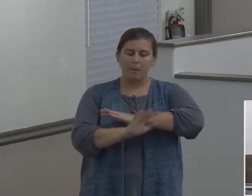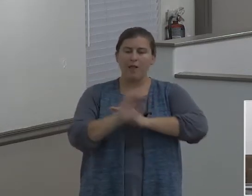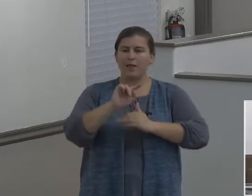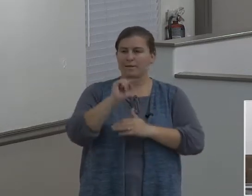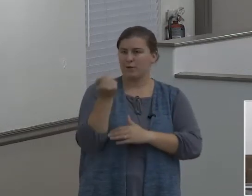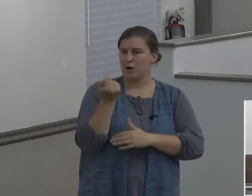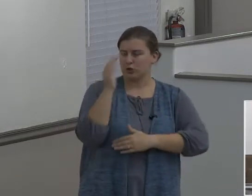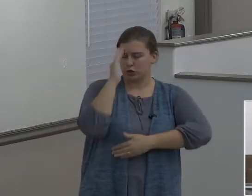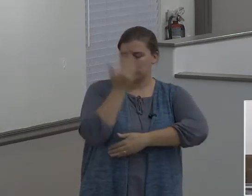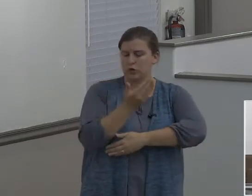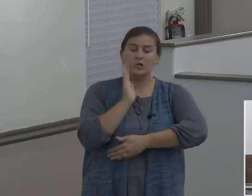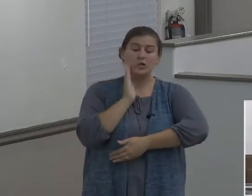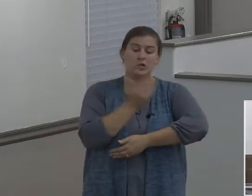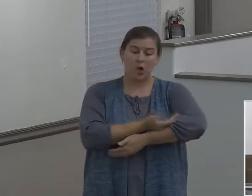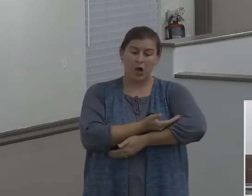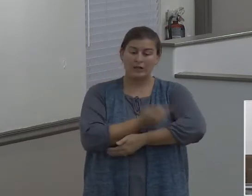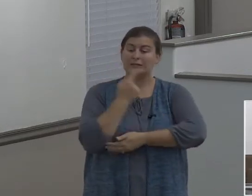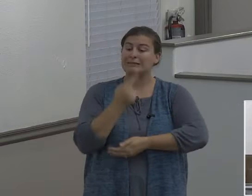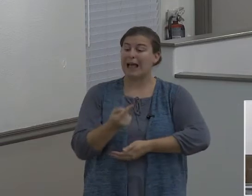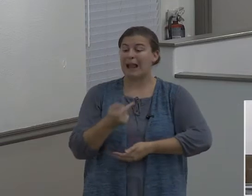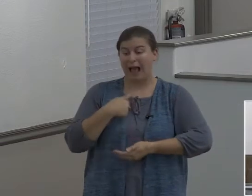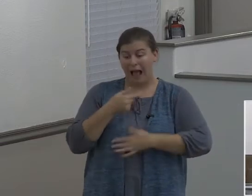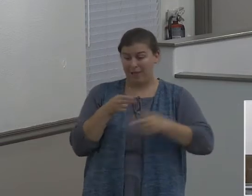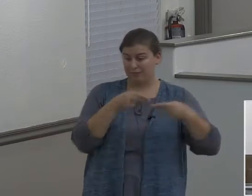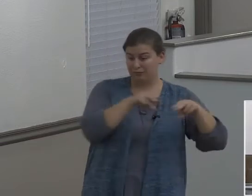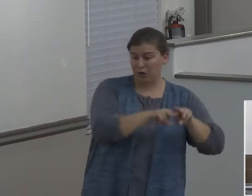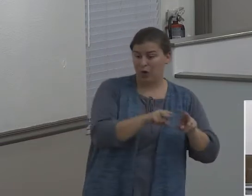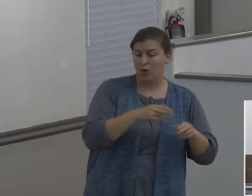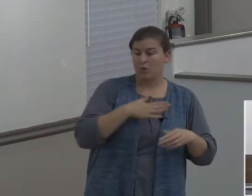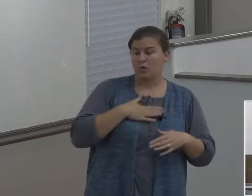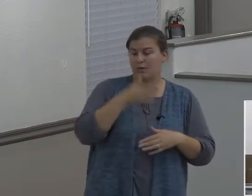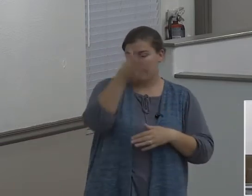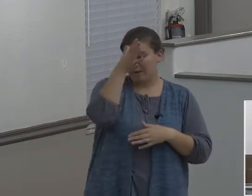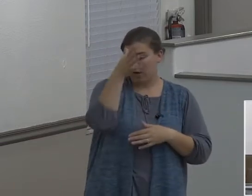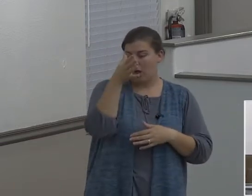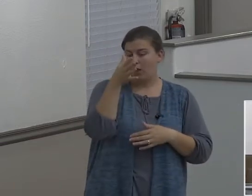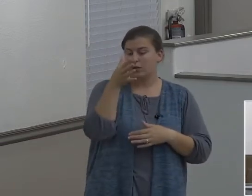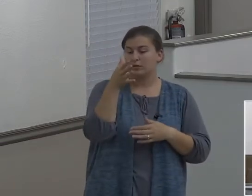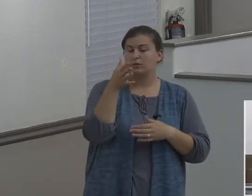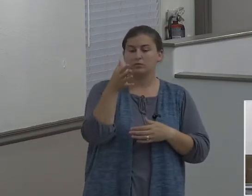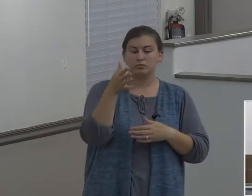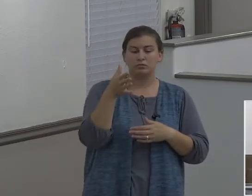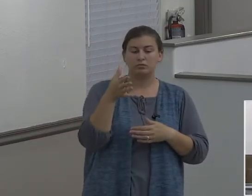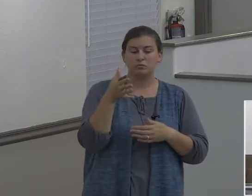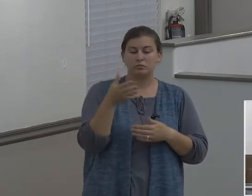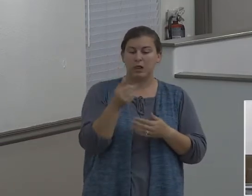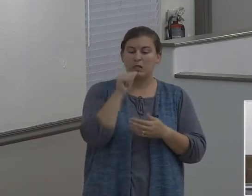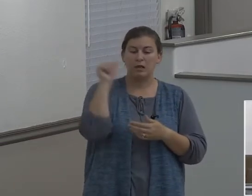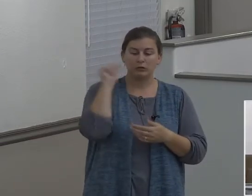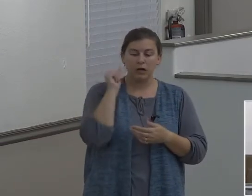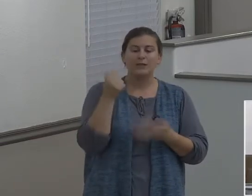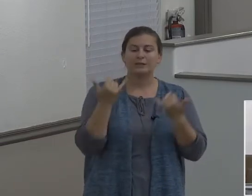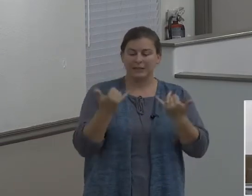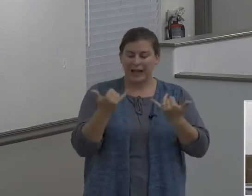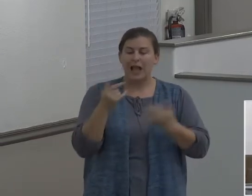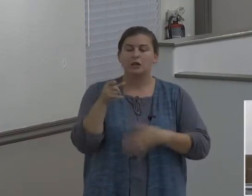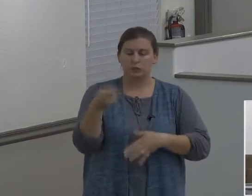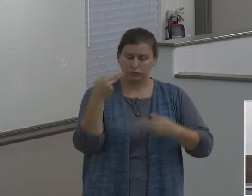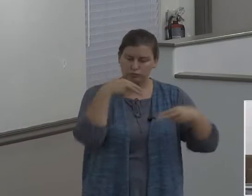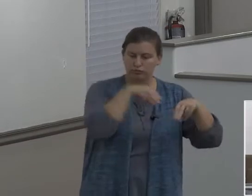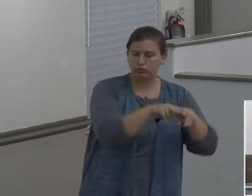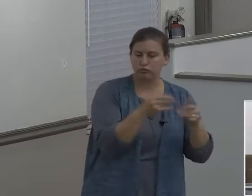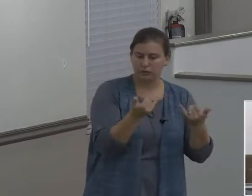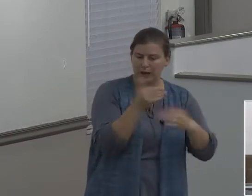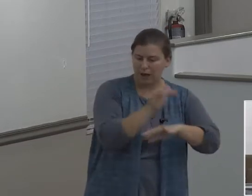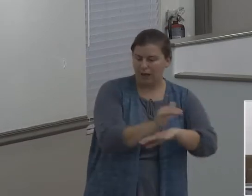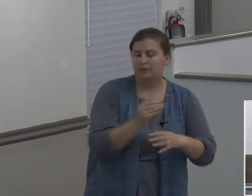I lay yesternight with my father. Let us make him drink wine this night also, and go thou in and lie with him that we